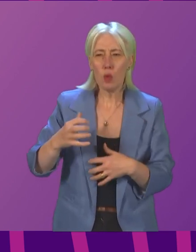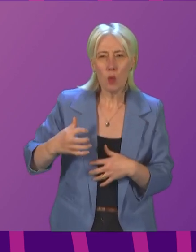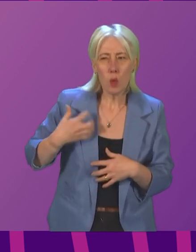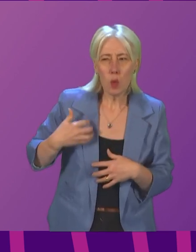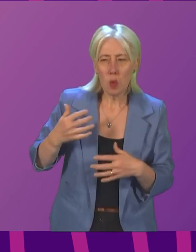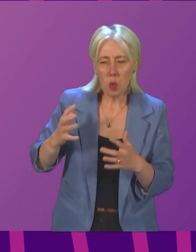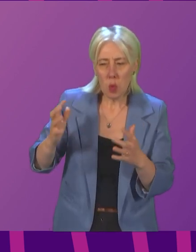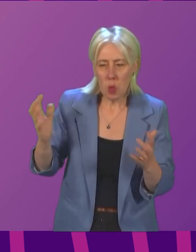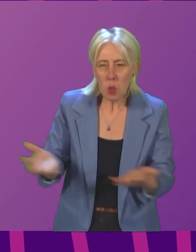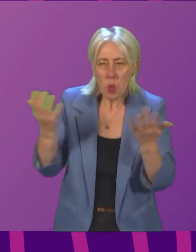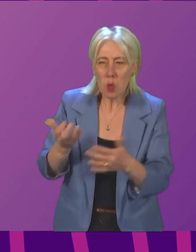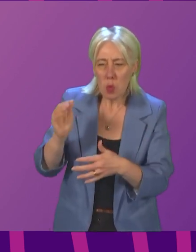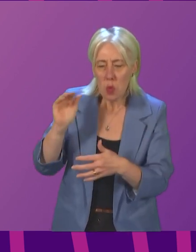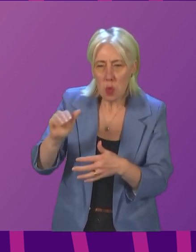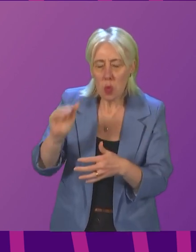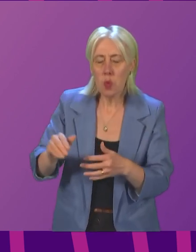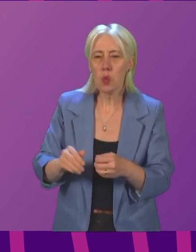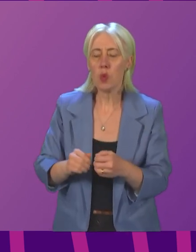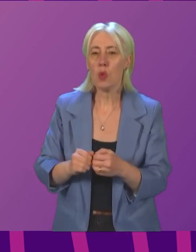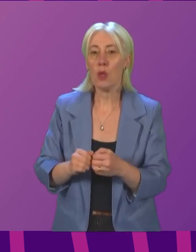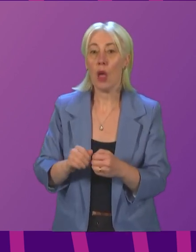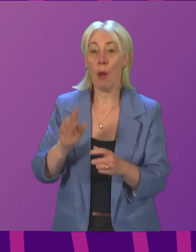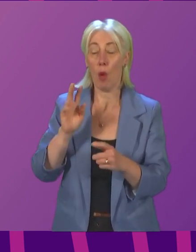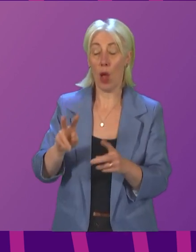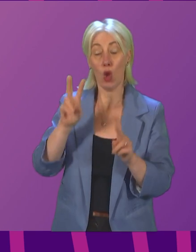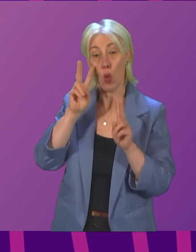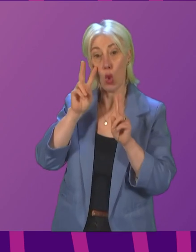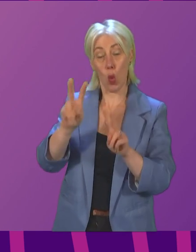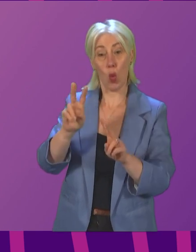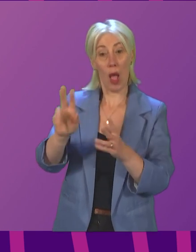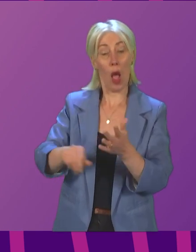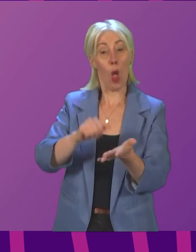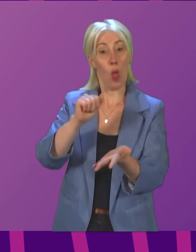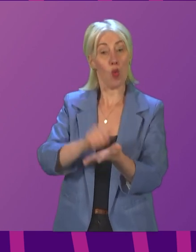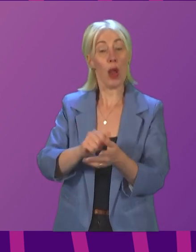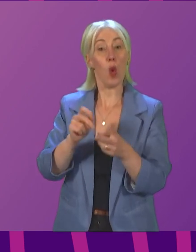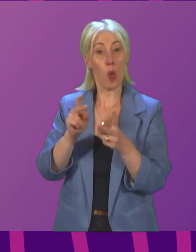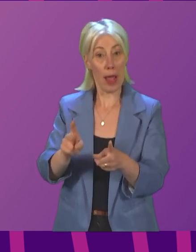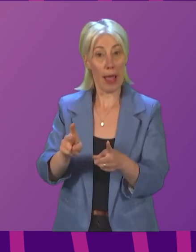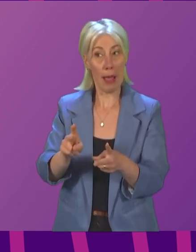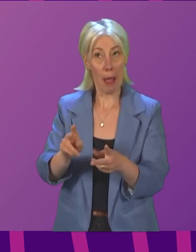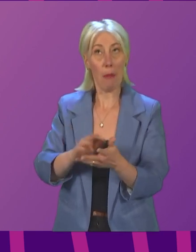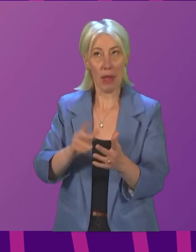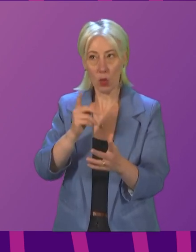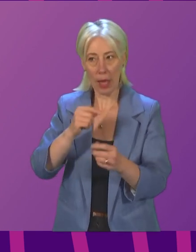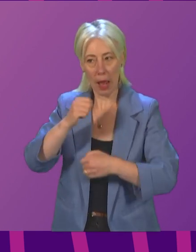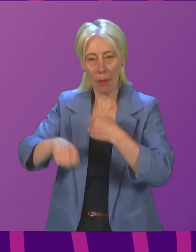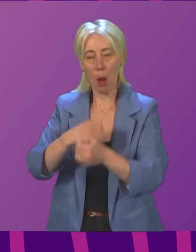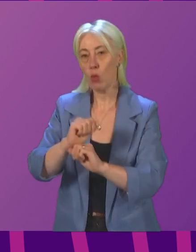truth, when looked at the right way round, this does spur us on to something good.